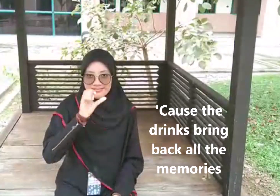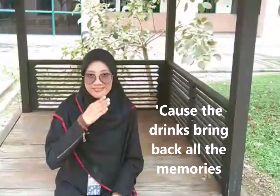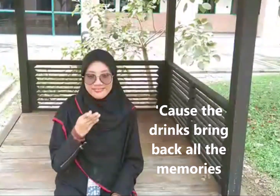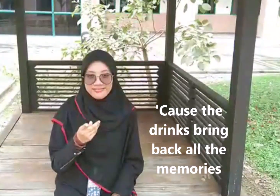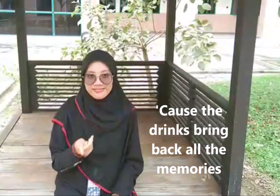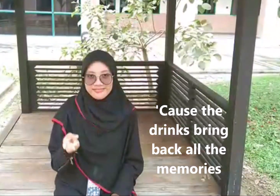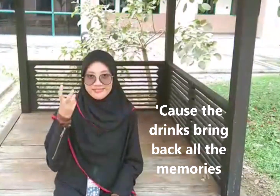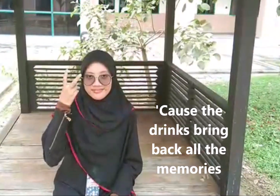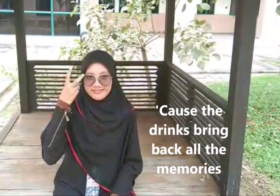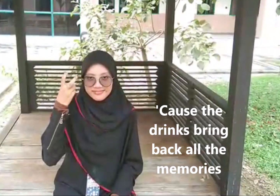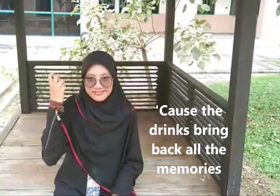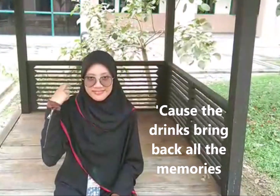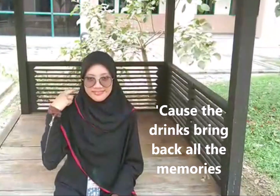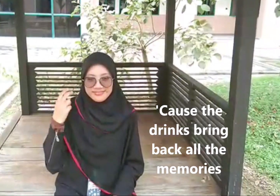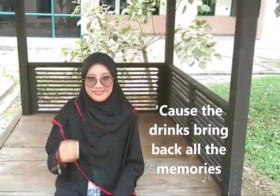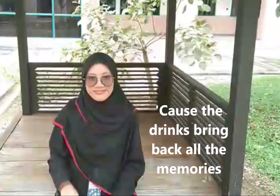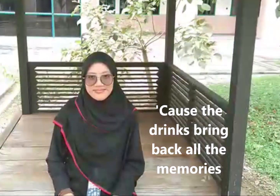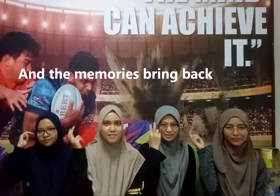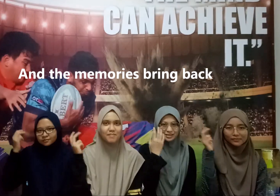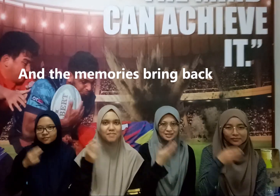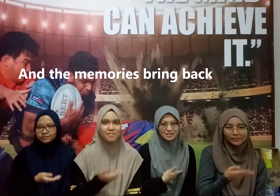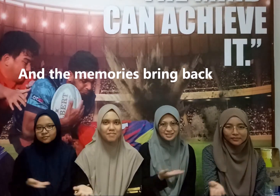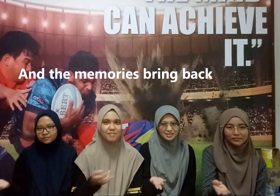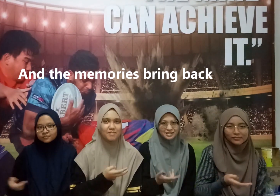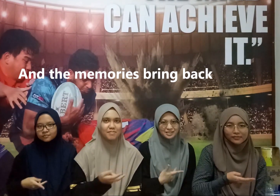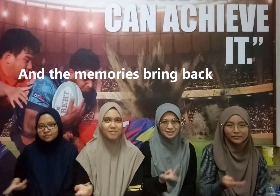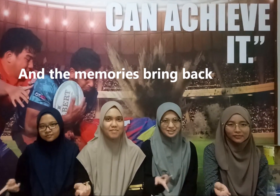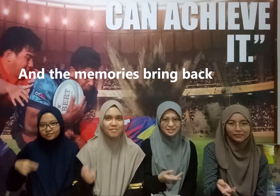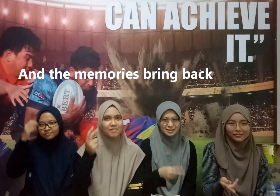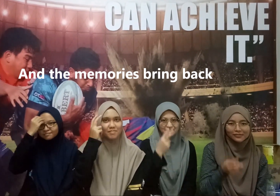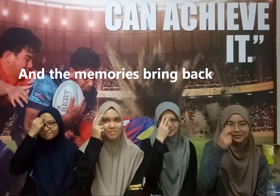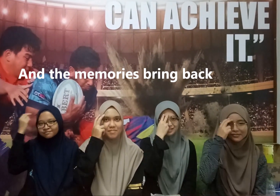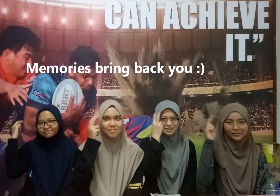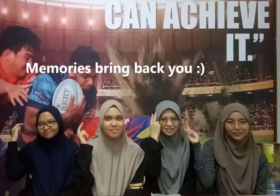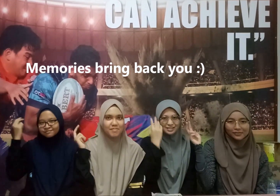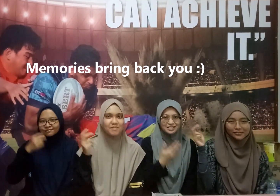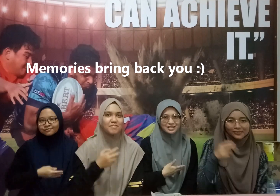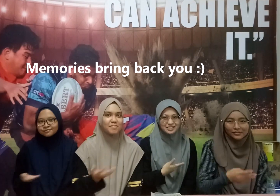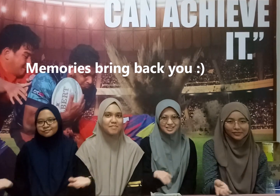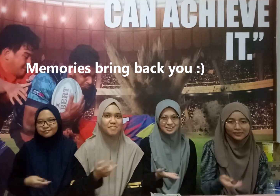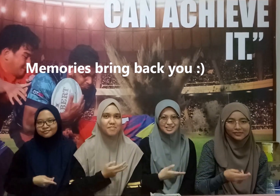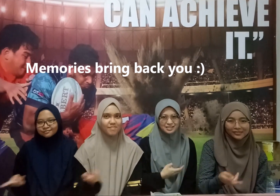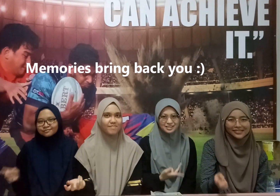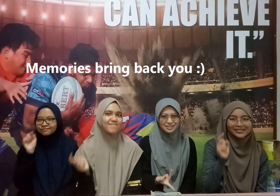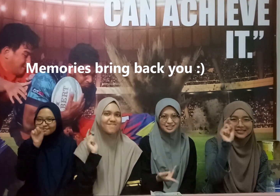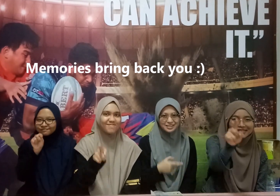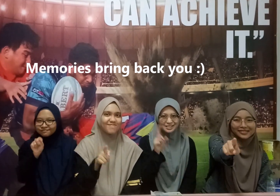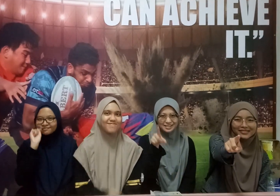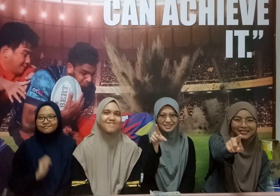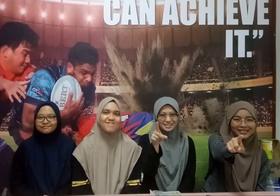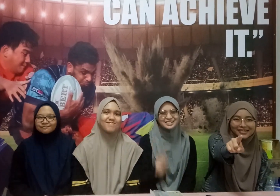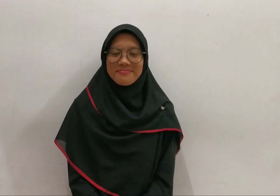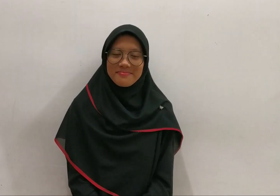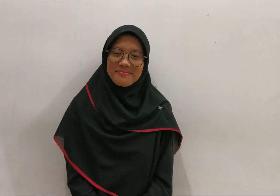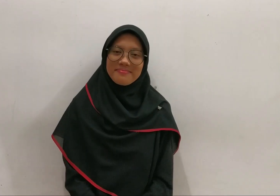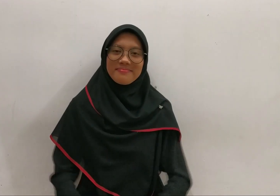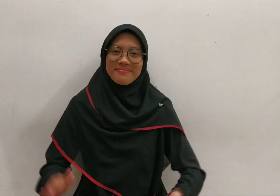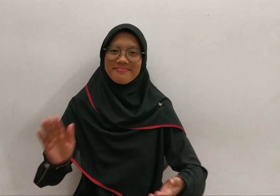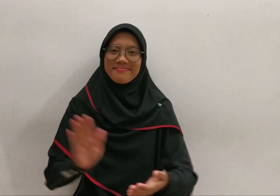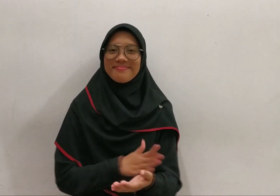drinks bring back all the memories And the memories bring back, memories bring back yours Do-do-do-do-do-do